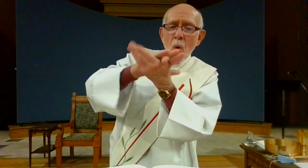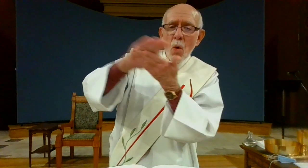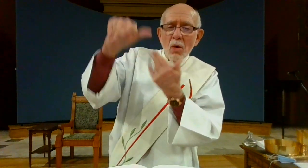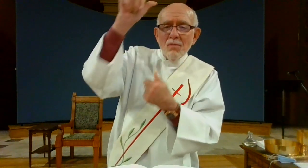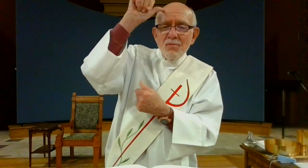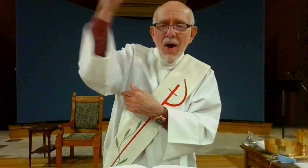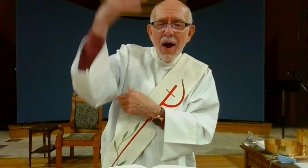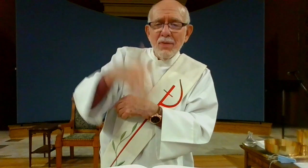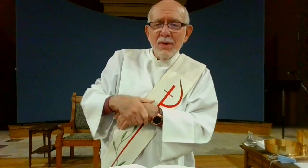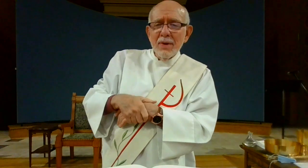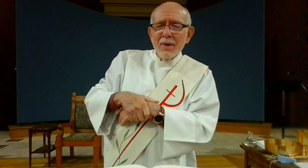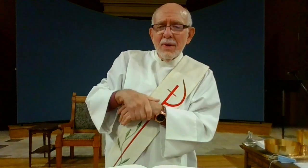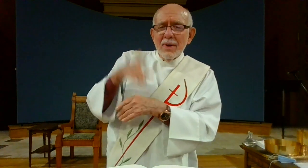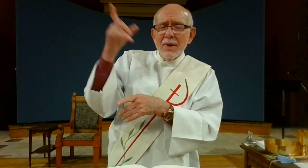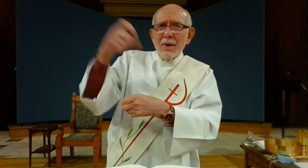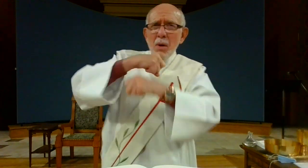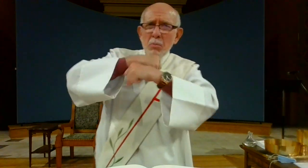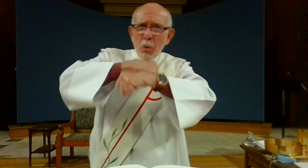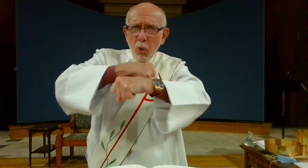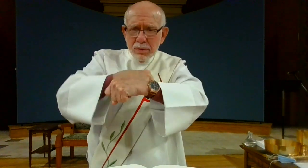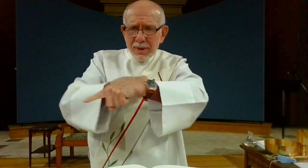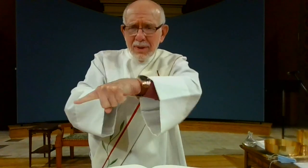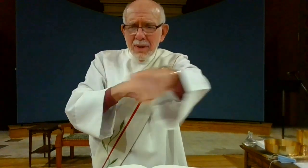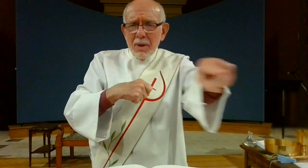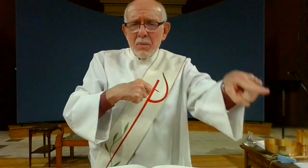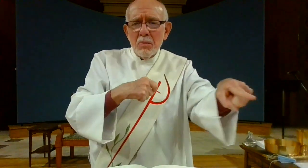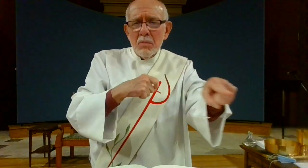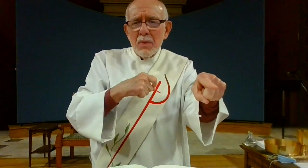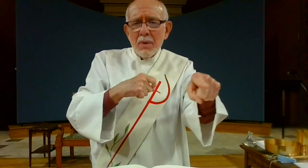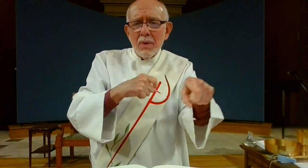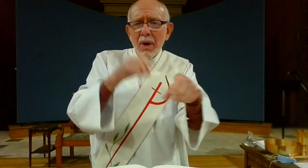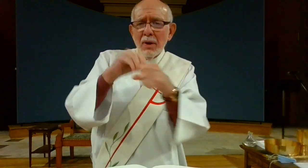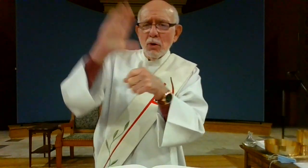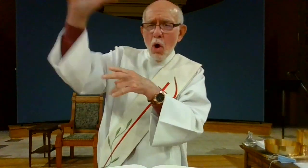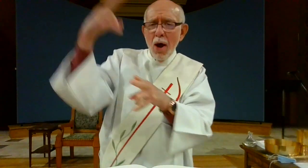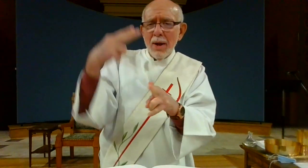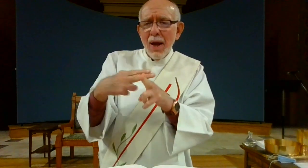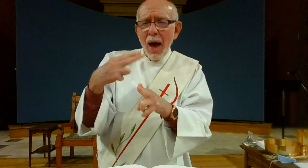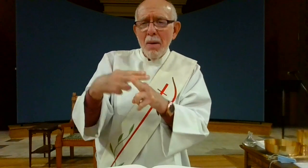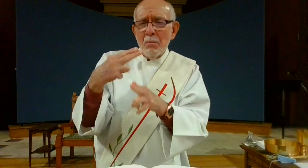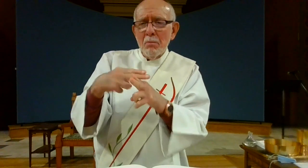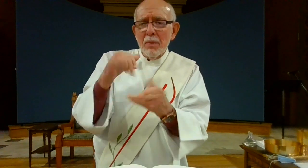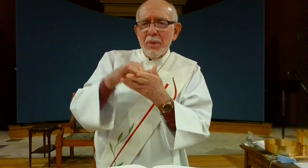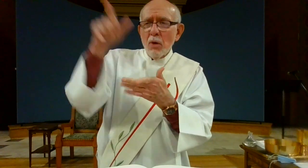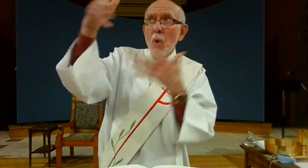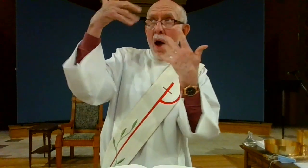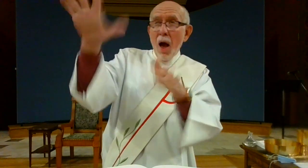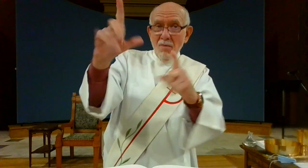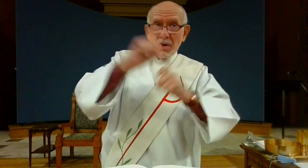saying Holy Father keep them in your name that you have given